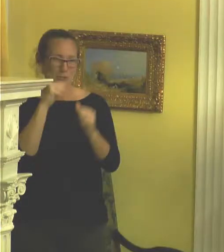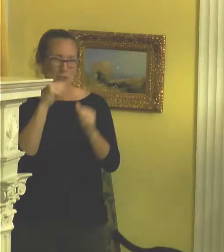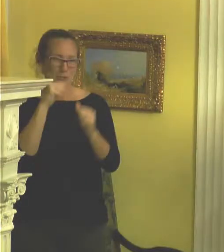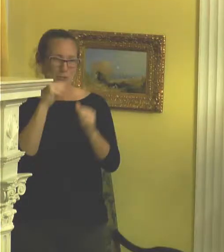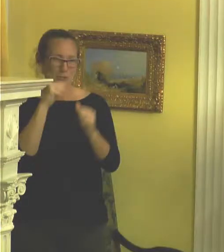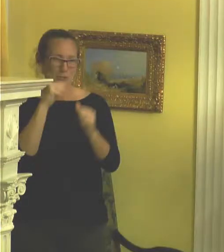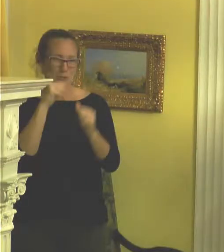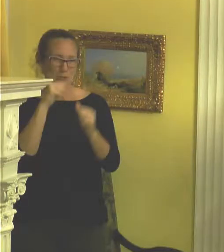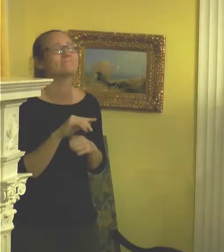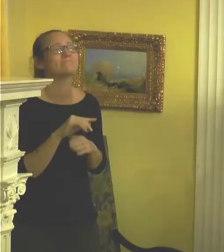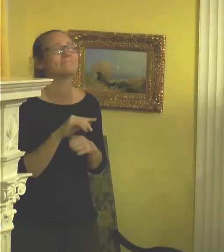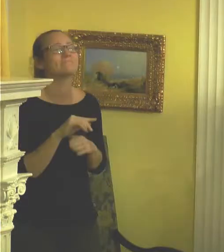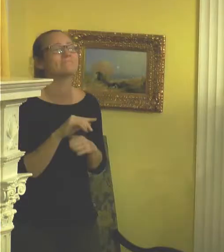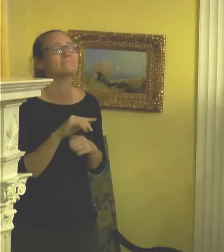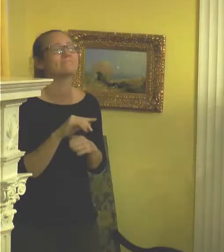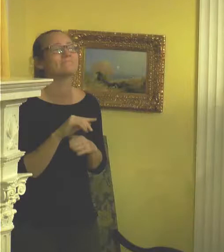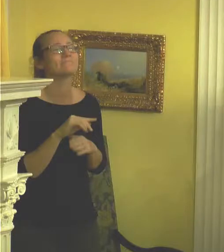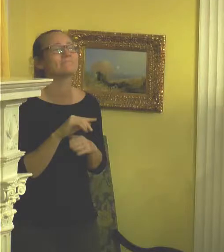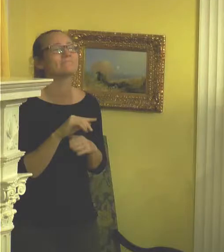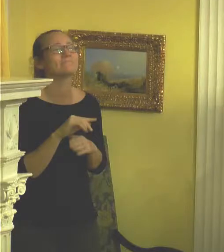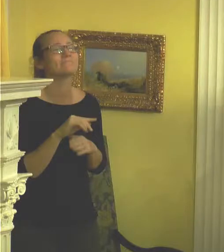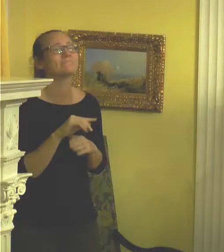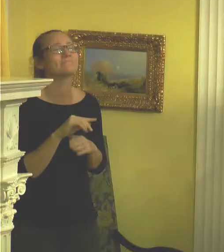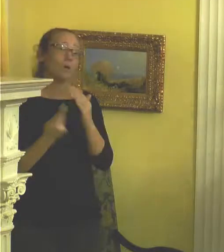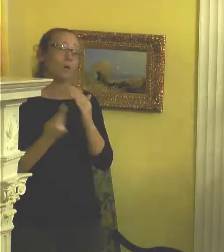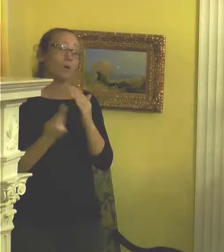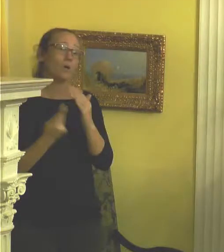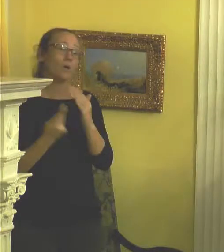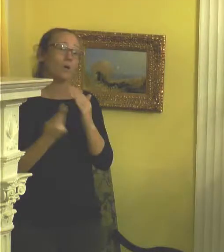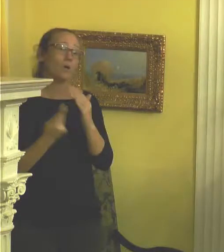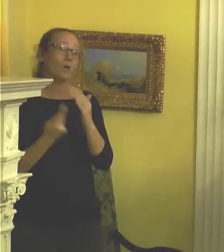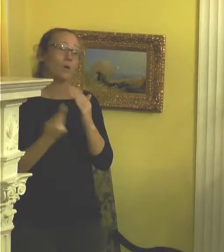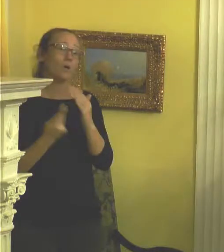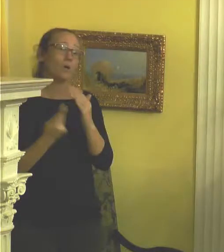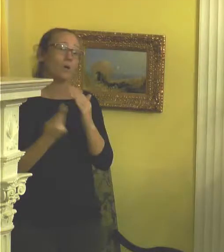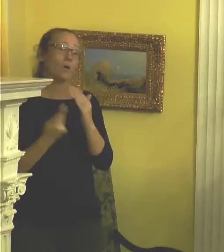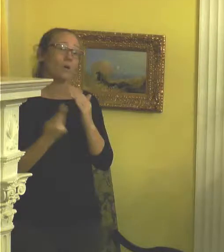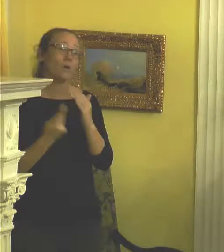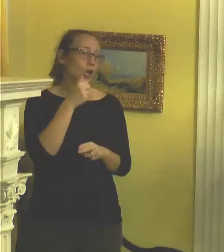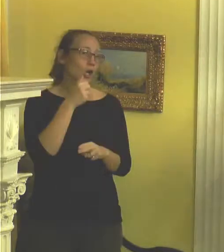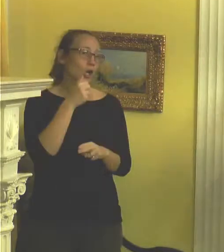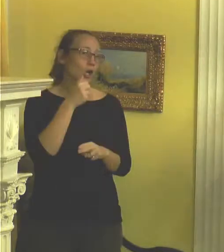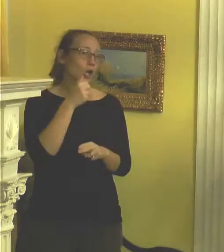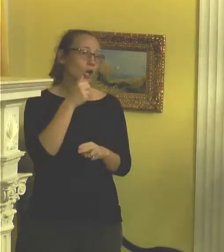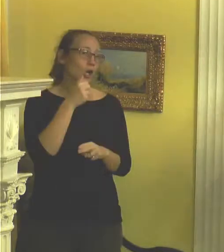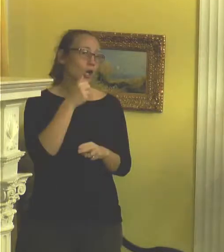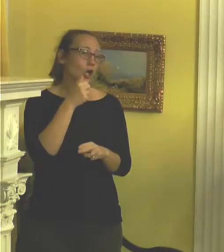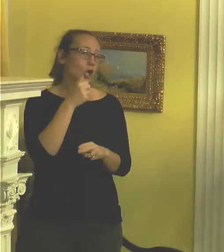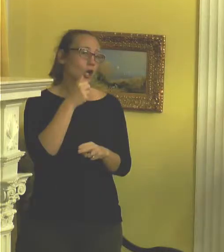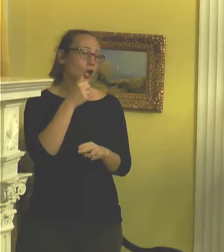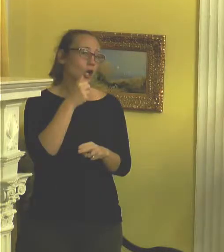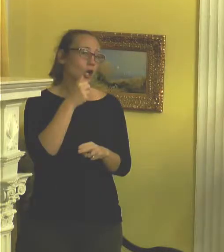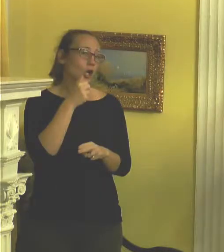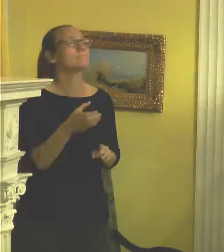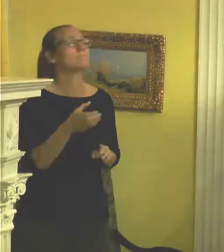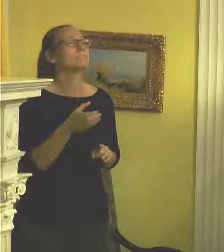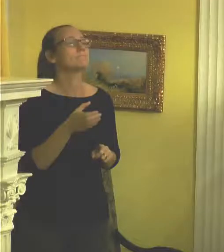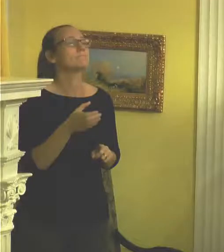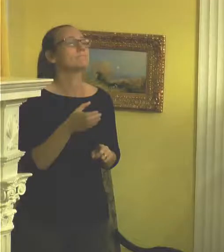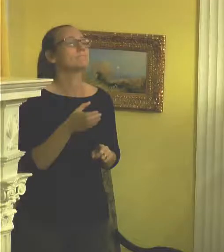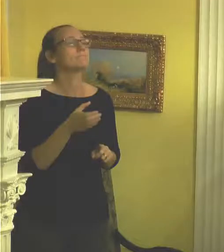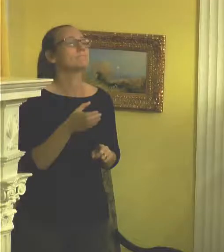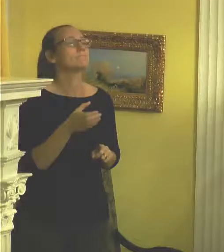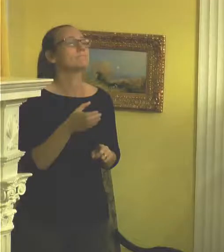Just this idea. One, we both are working on bodies of work about black girlhood. But just this idea of like these pieces that come together.